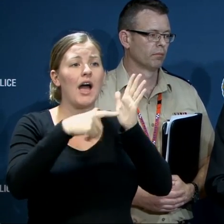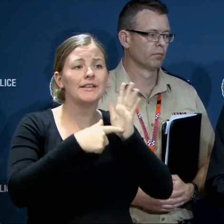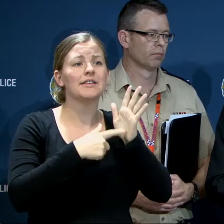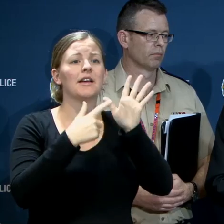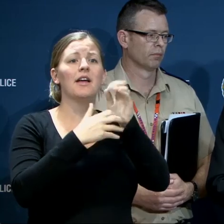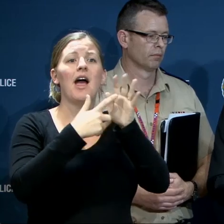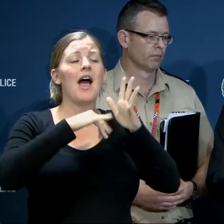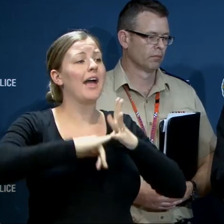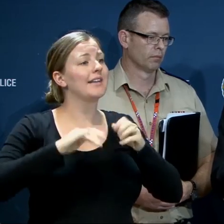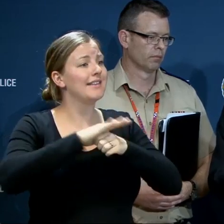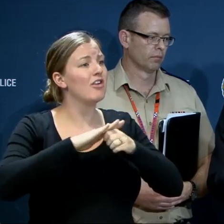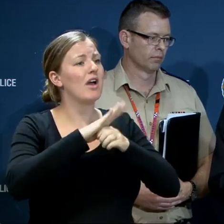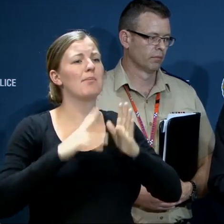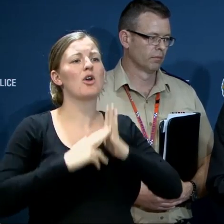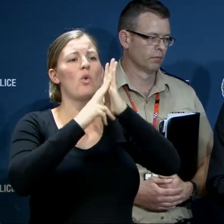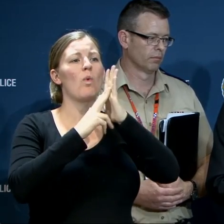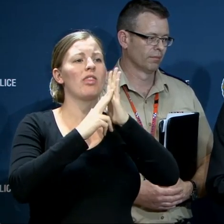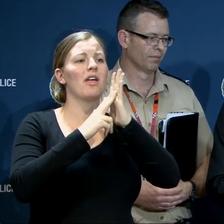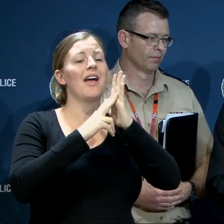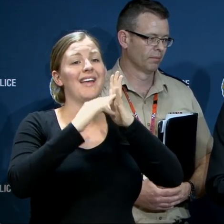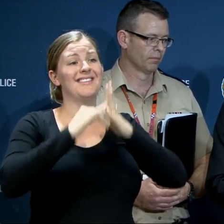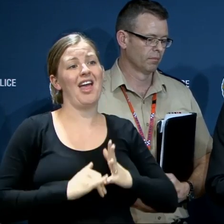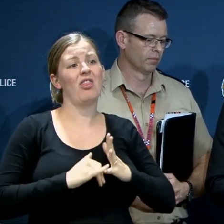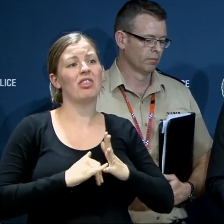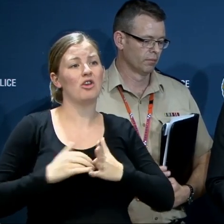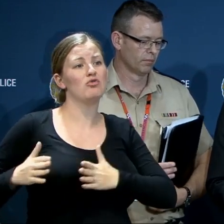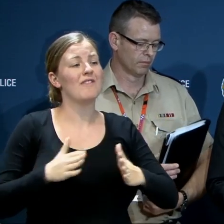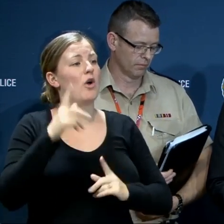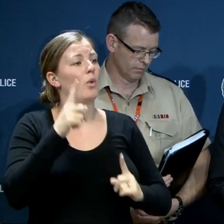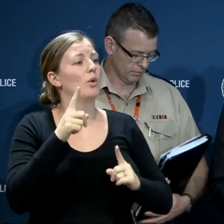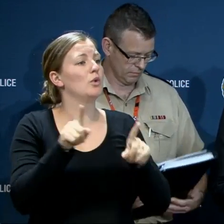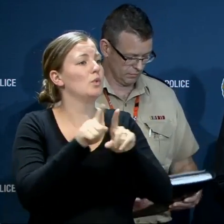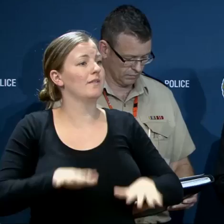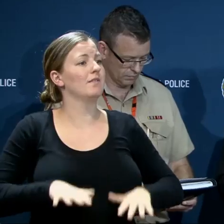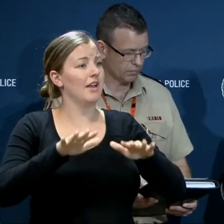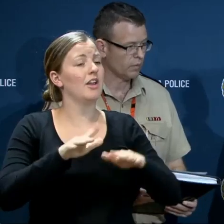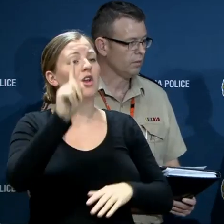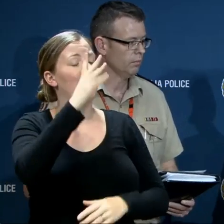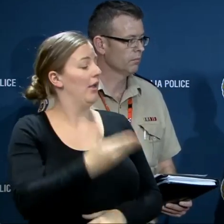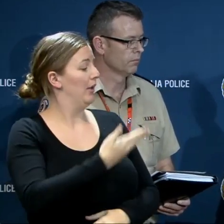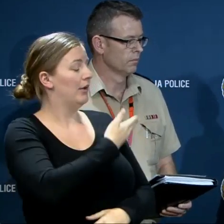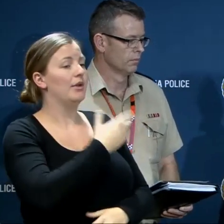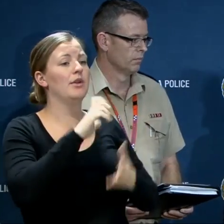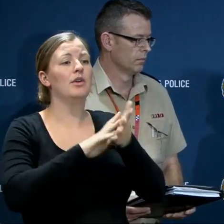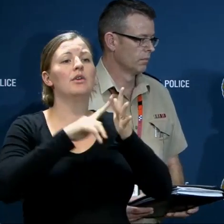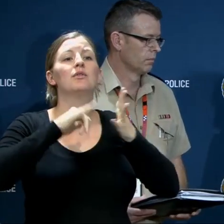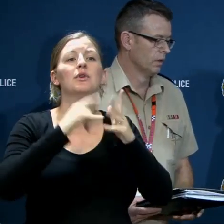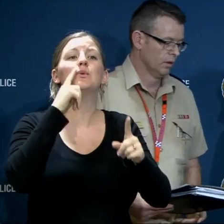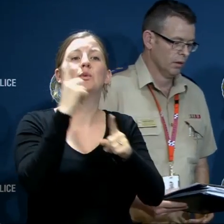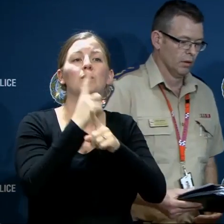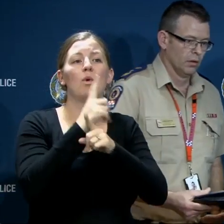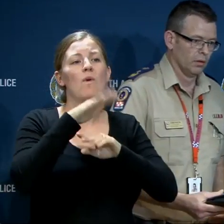and so to the north and both to the south of Adelaide. It's a very significant situation. So I might hand over to Chris to